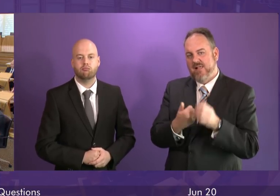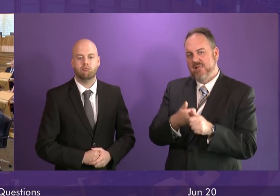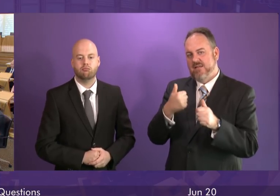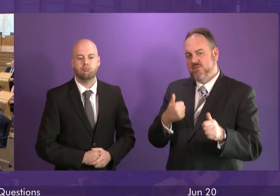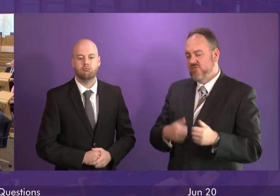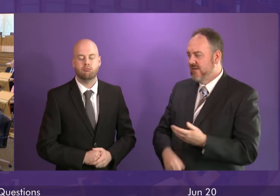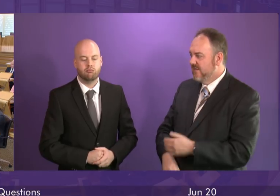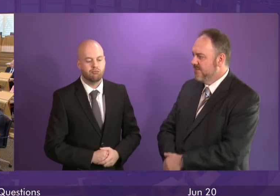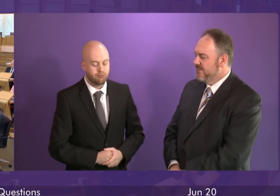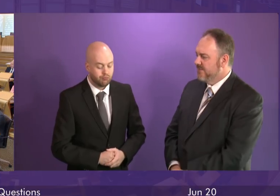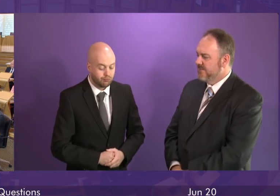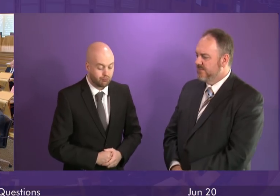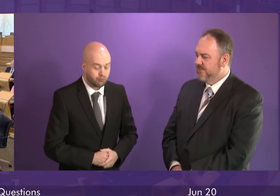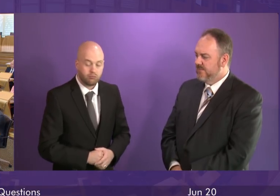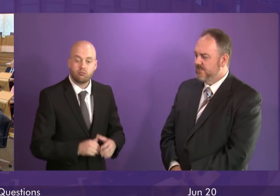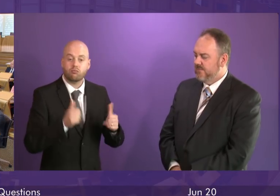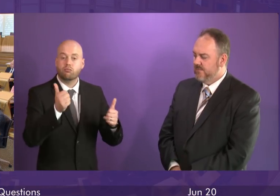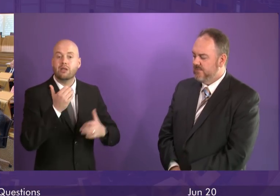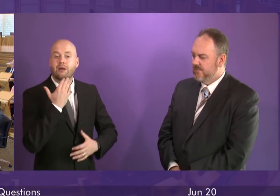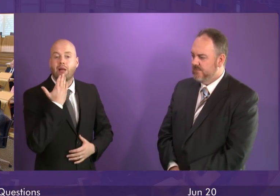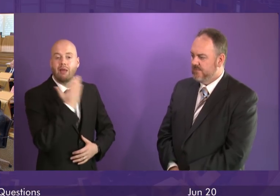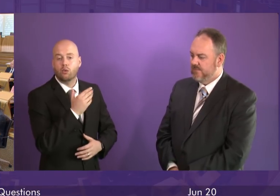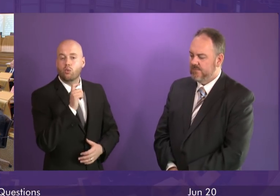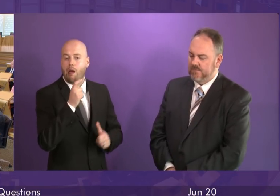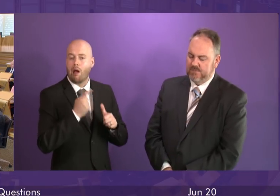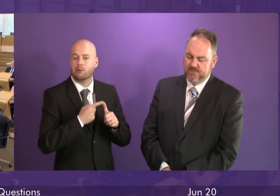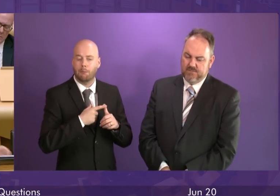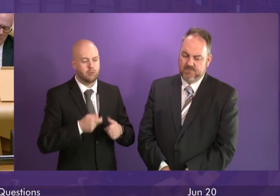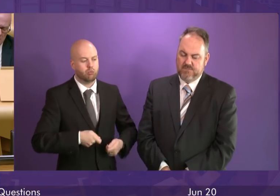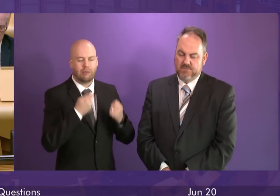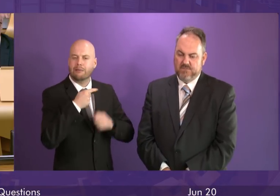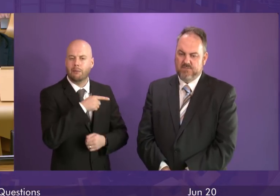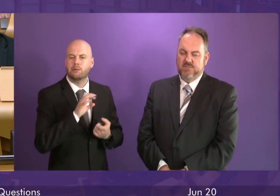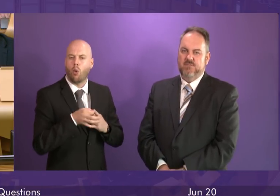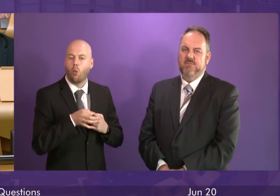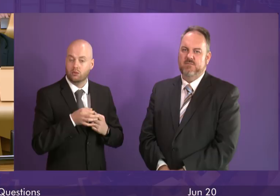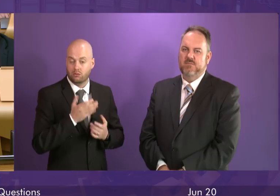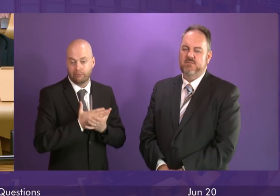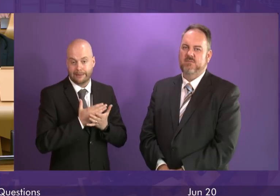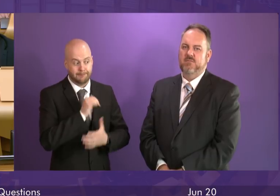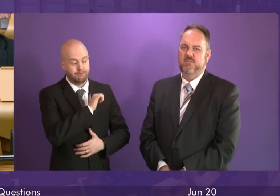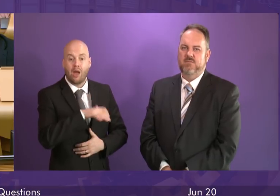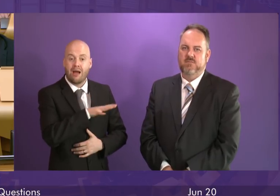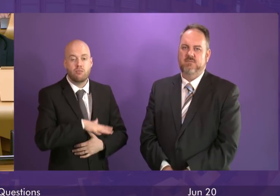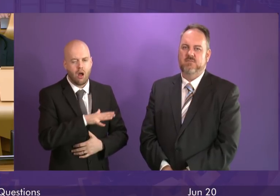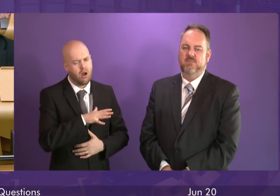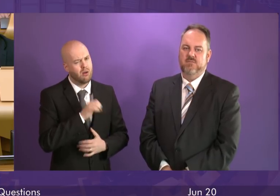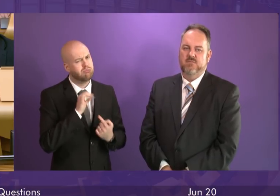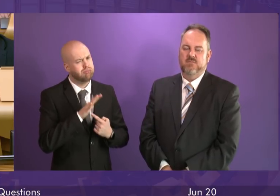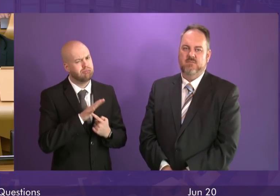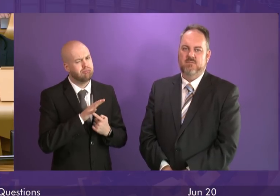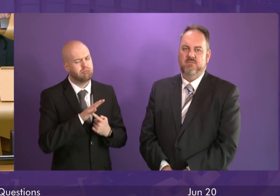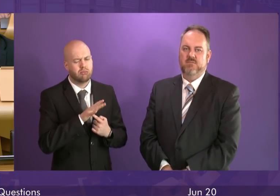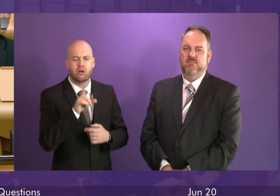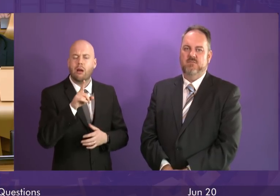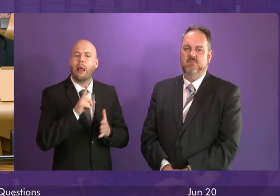First Minister. Well, can I thank Claire Adamson for raising this issue which is of huge importance in her constituency. It is of course concerning that Liberty